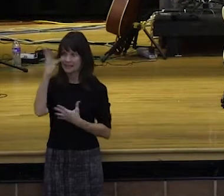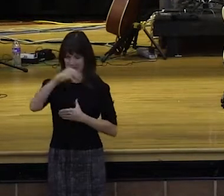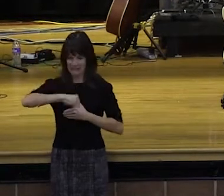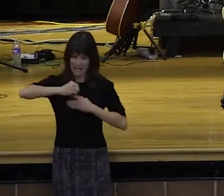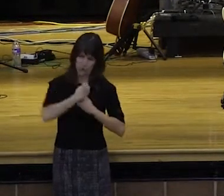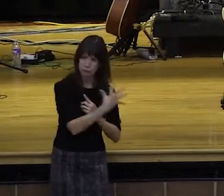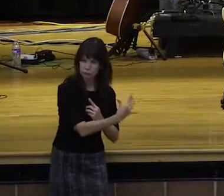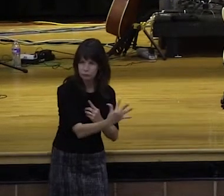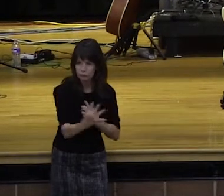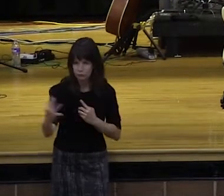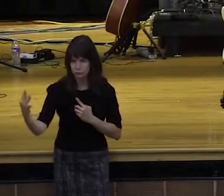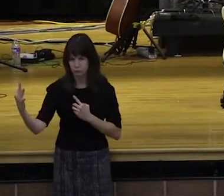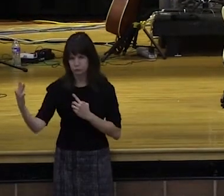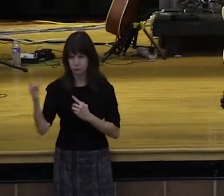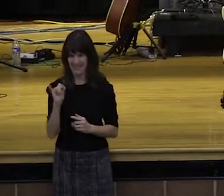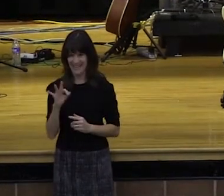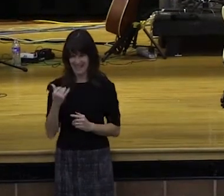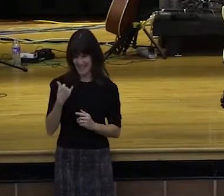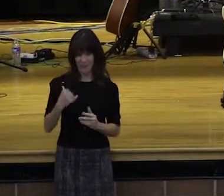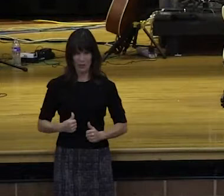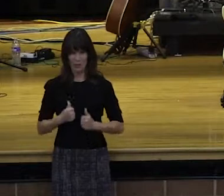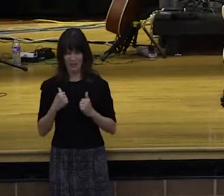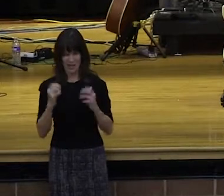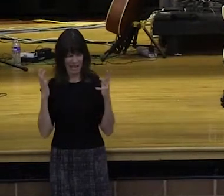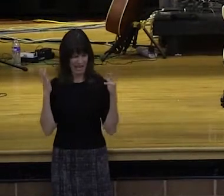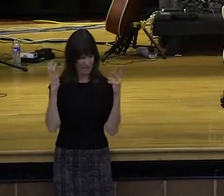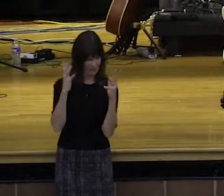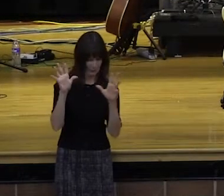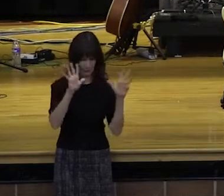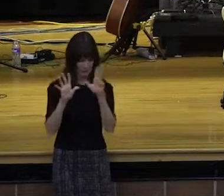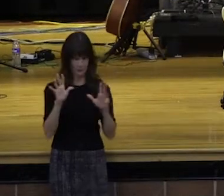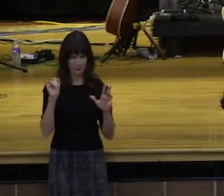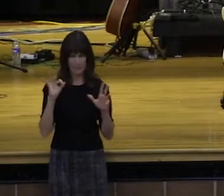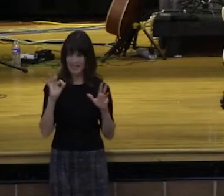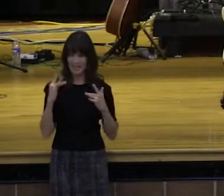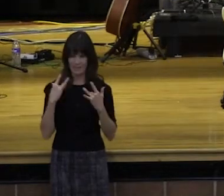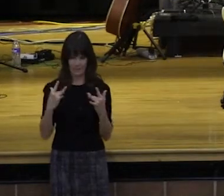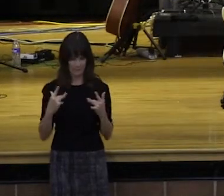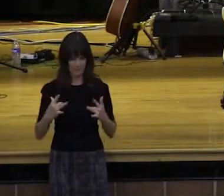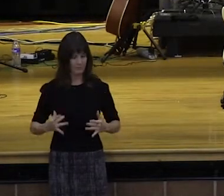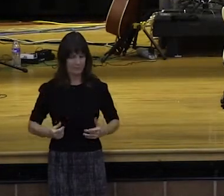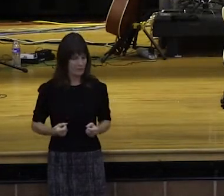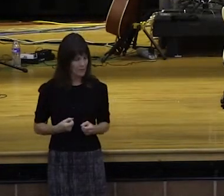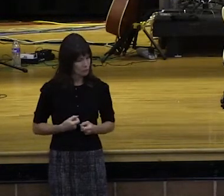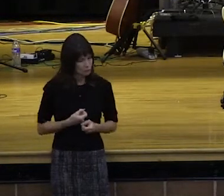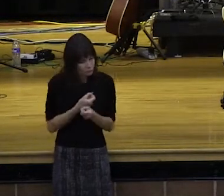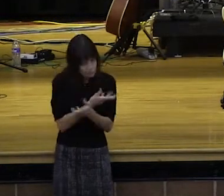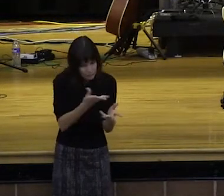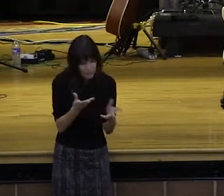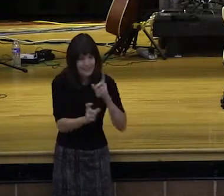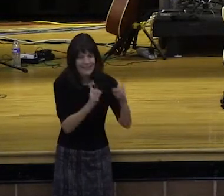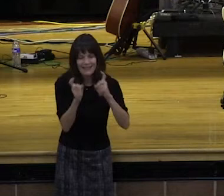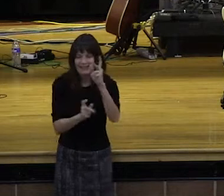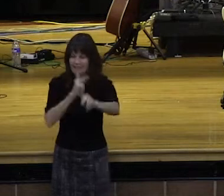bathed in sunlight from the message. And then 2 Corinthians 9.10 it says. Listen to this. It says,